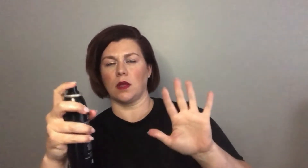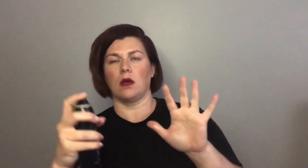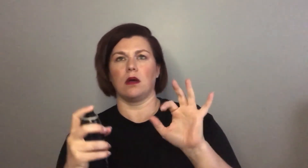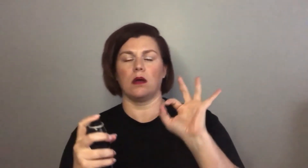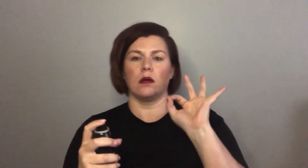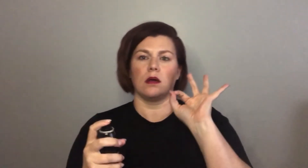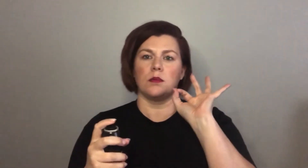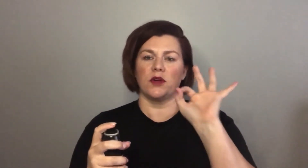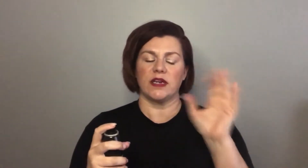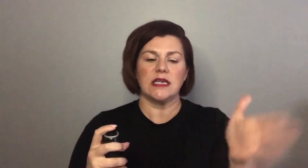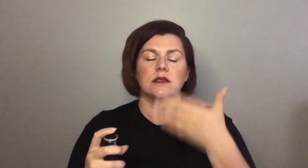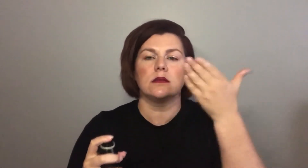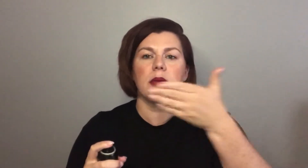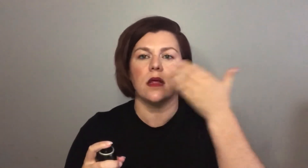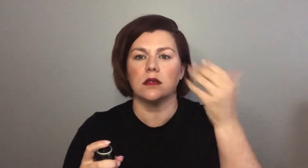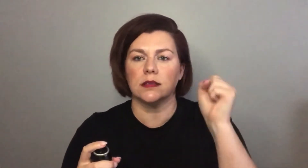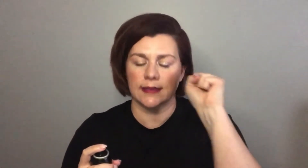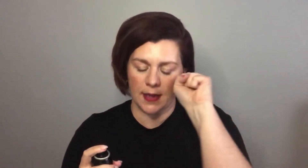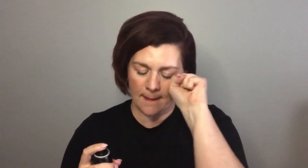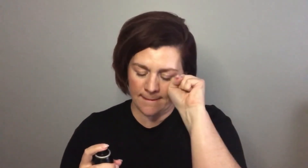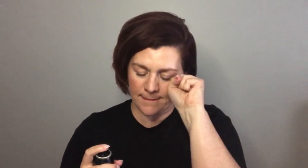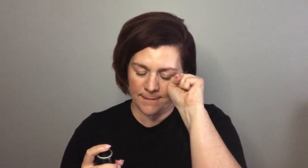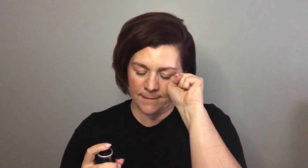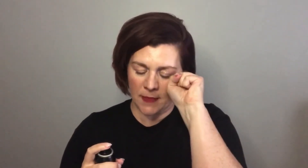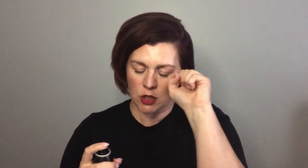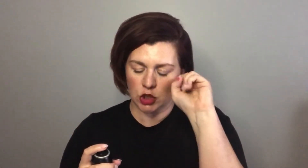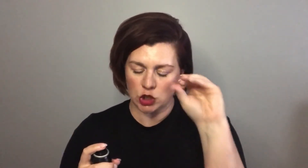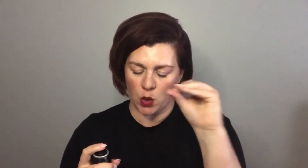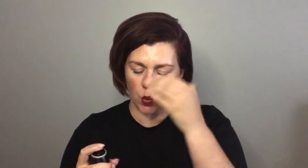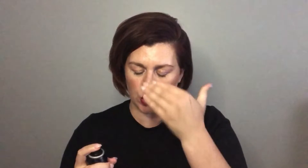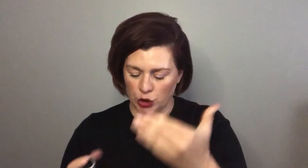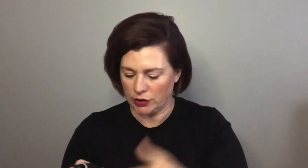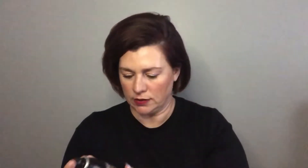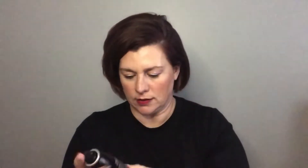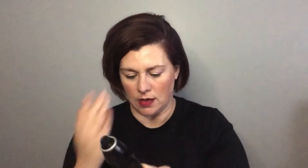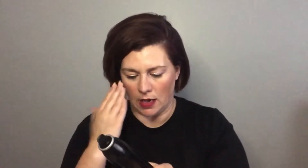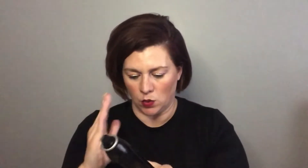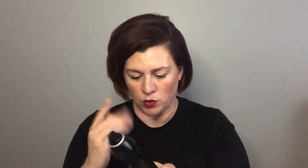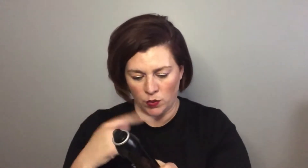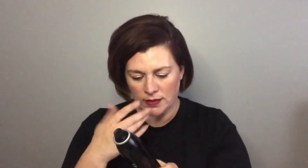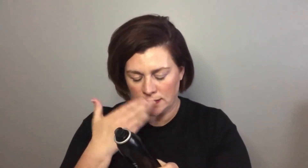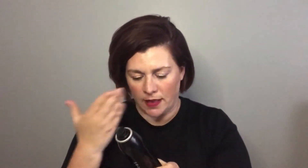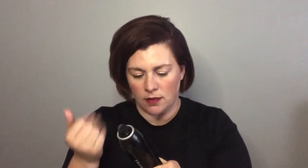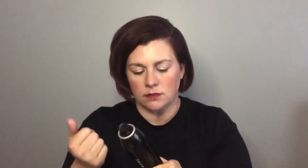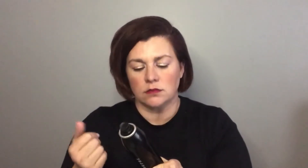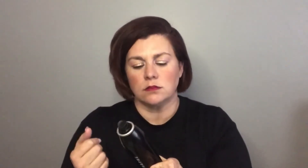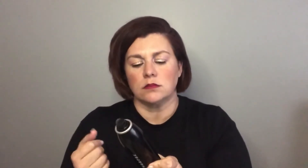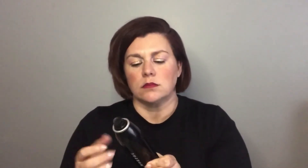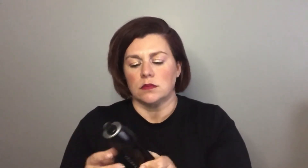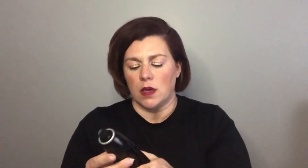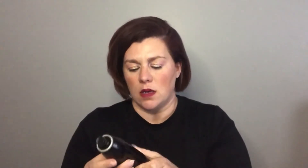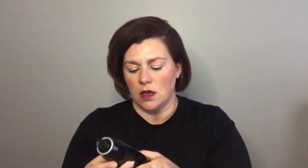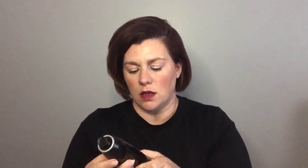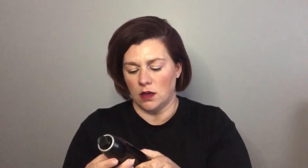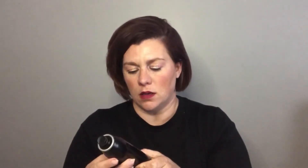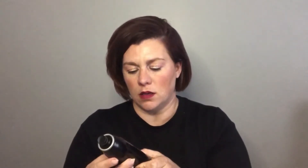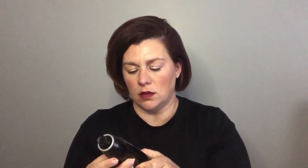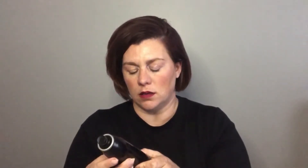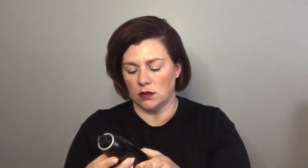do you see how fine that mist is and it smells amazing I can't identify